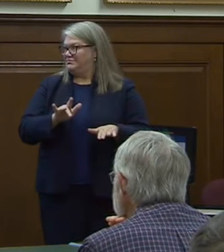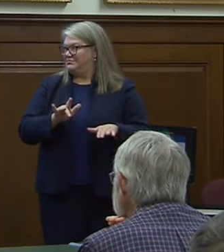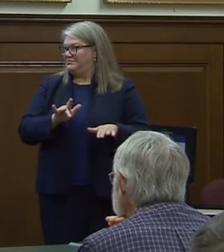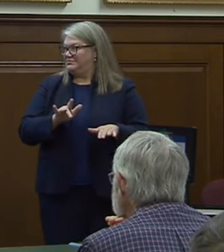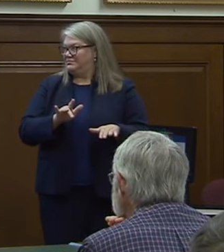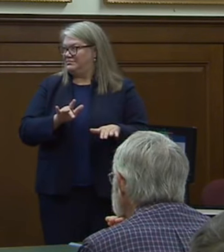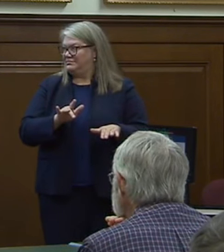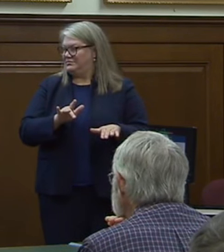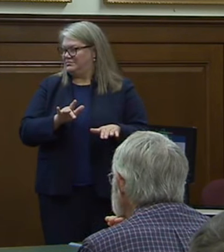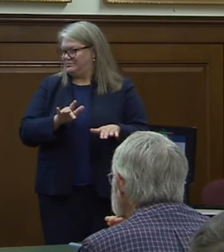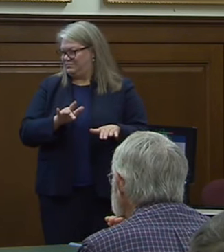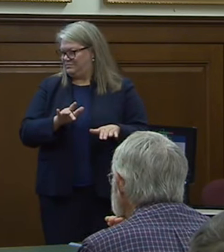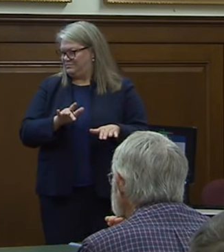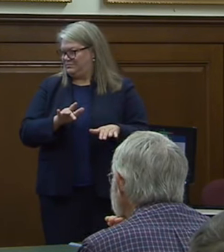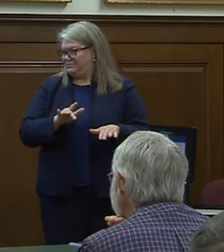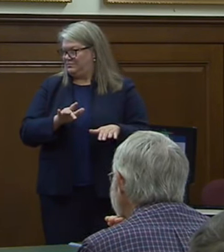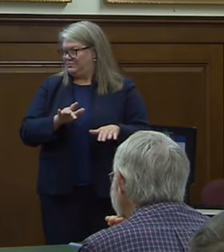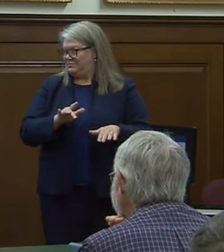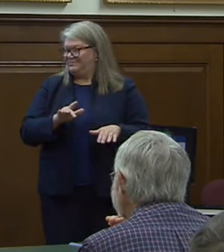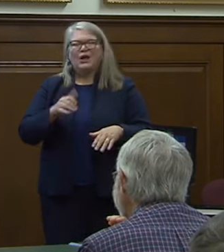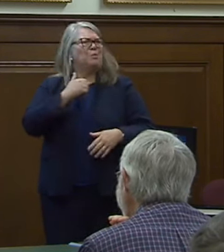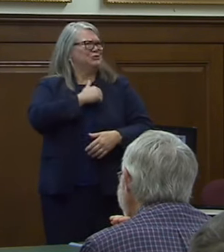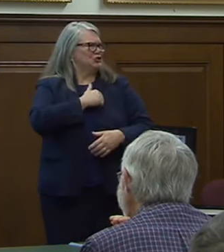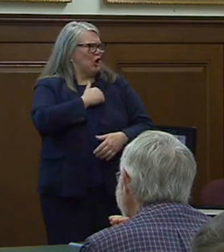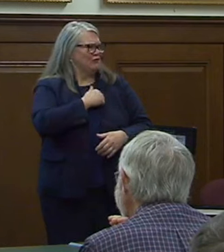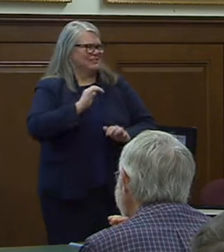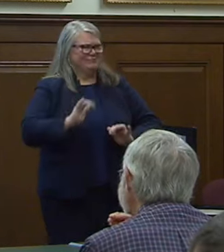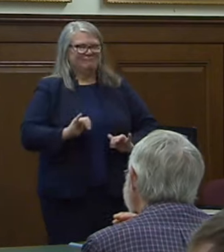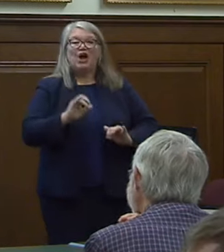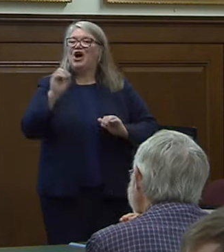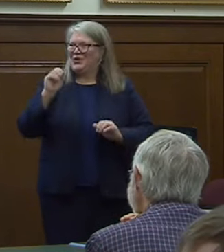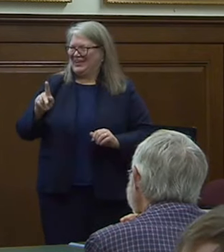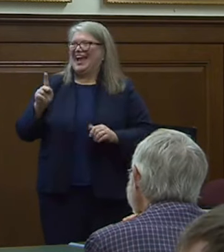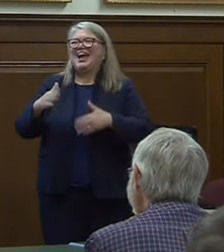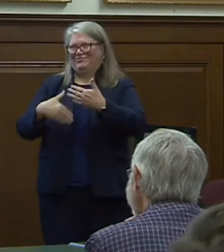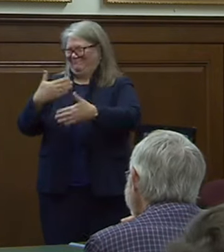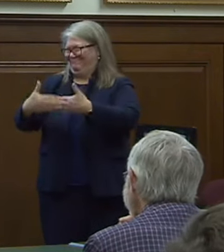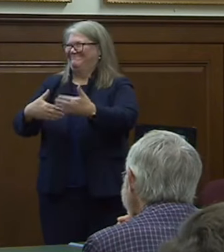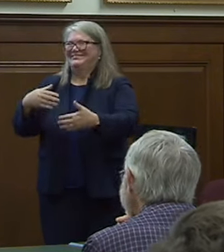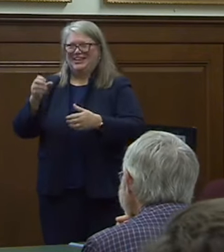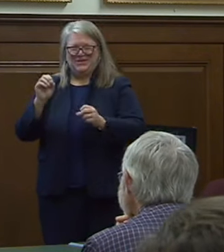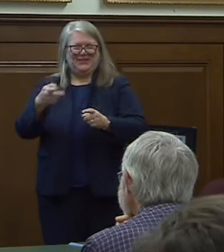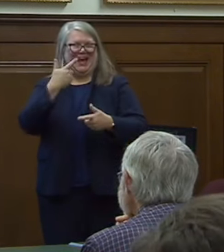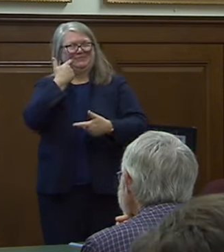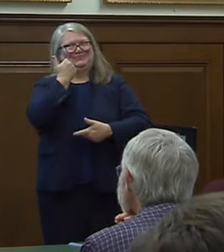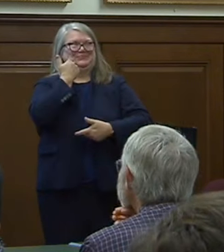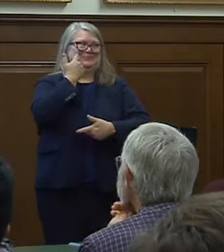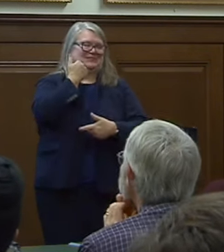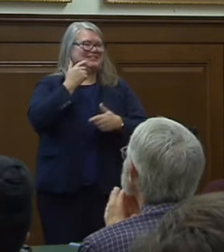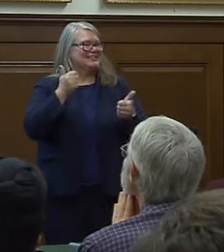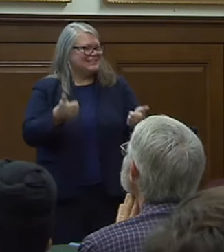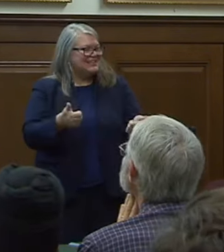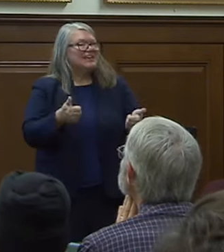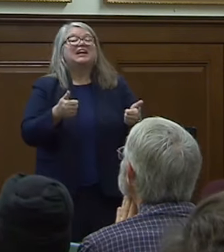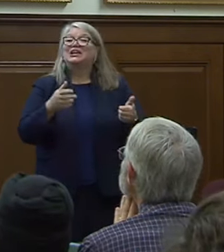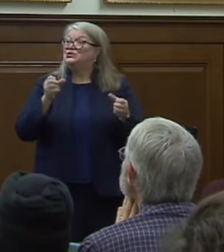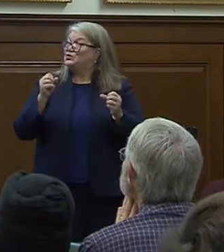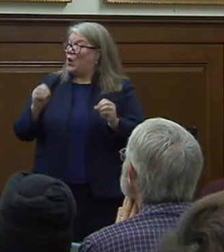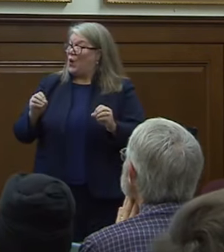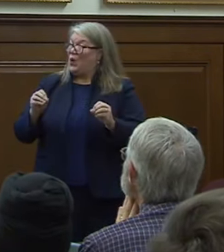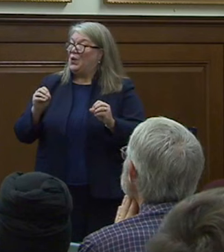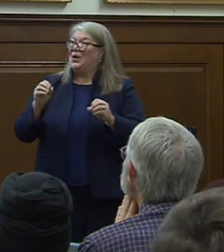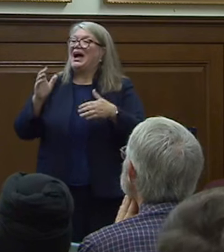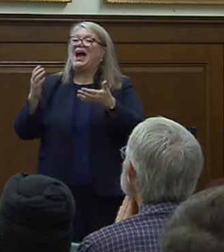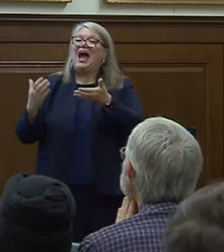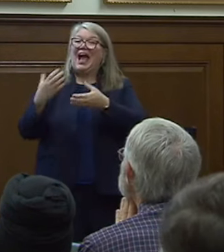uh let me see sorry there we go okay so um the